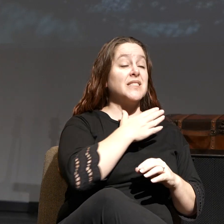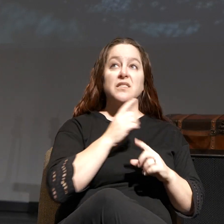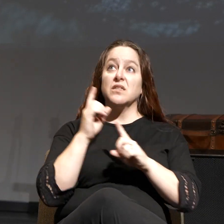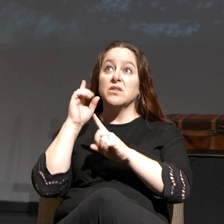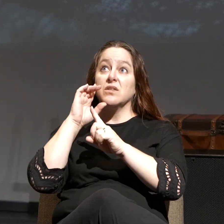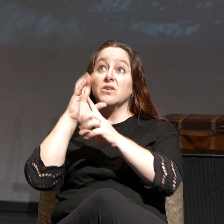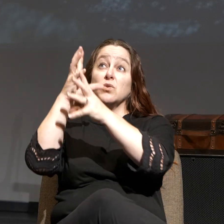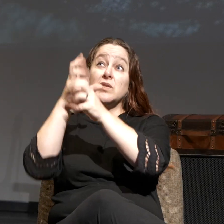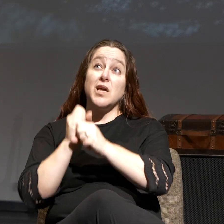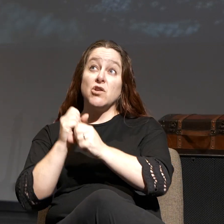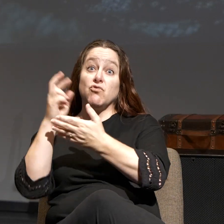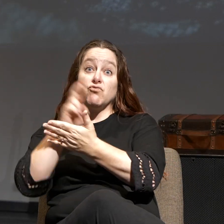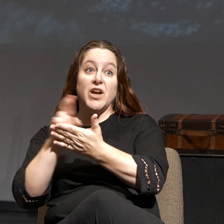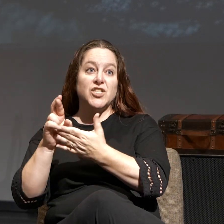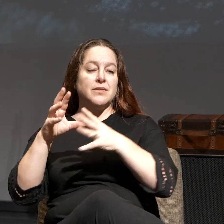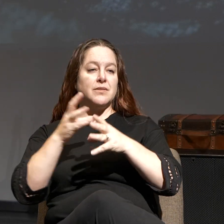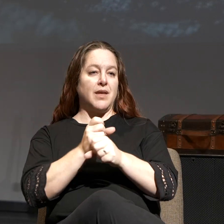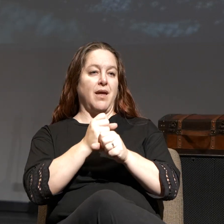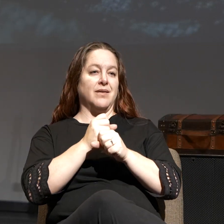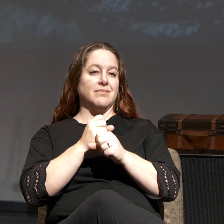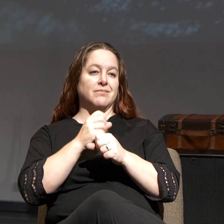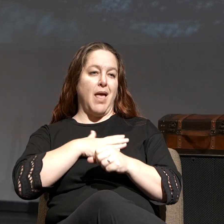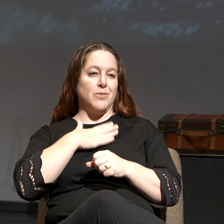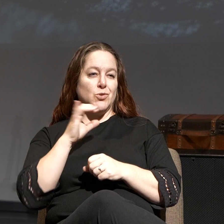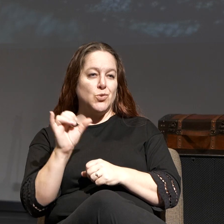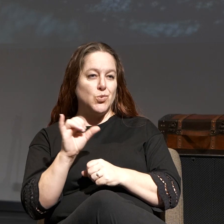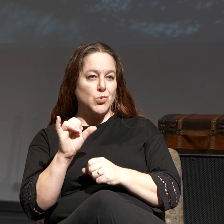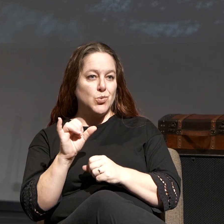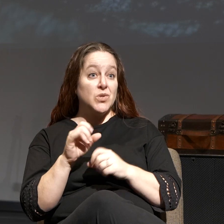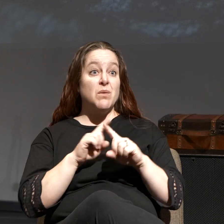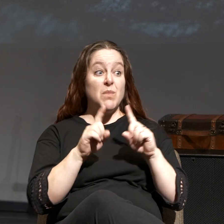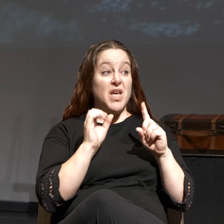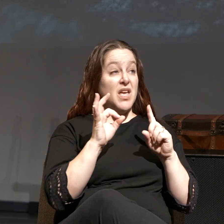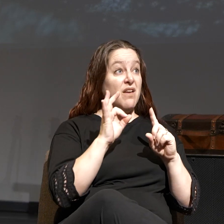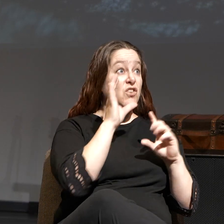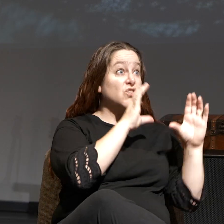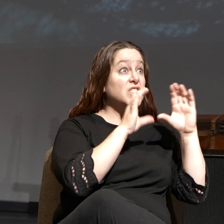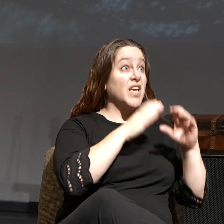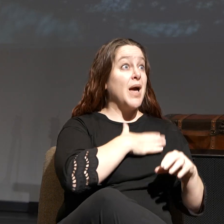If you seek happiness more than righteousness, you'll get neither.